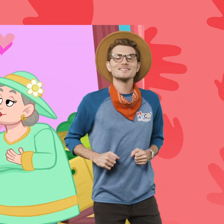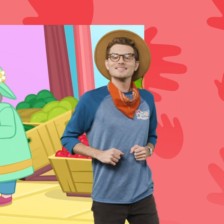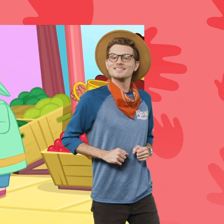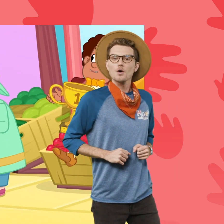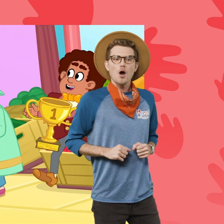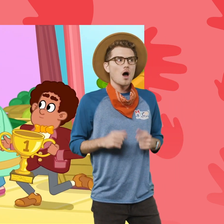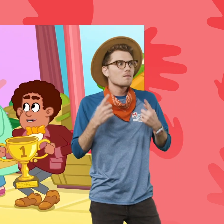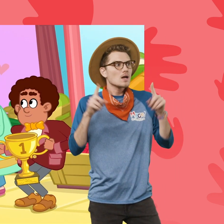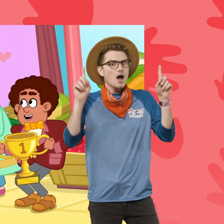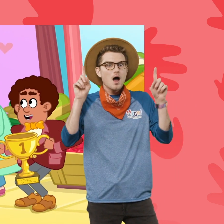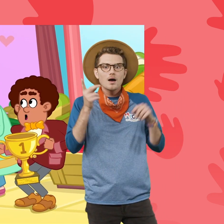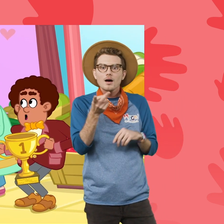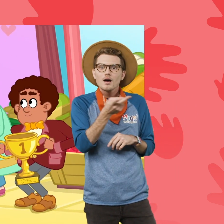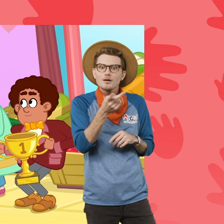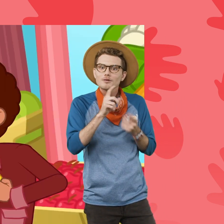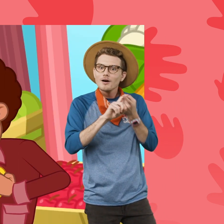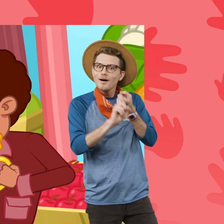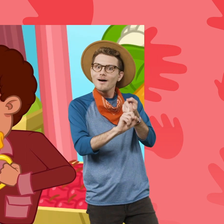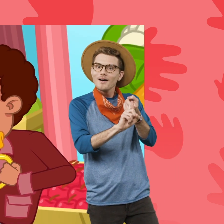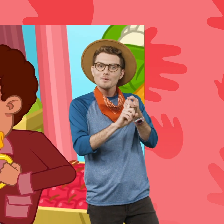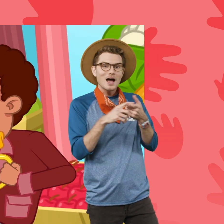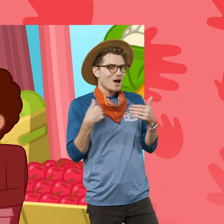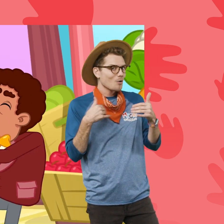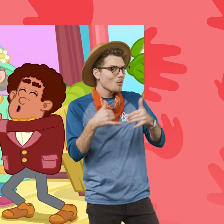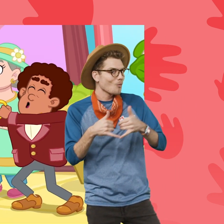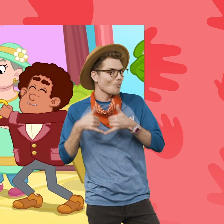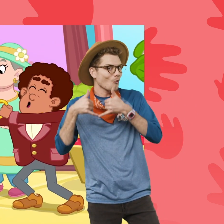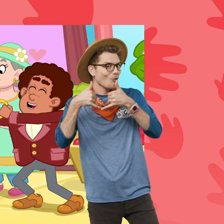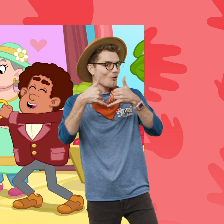They finally made up. I have an award for that.